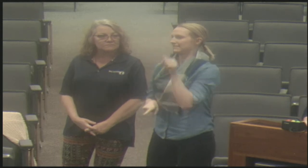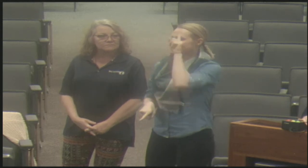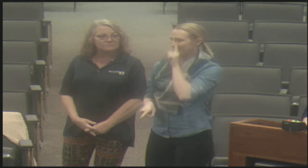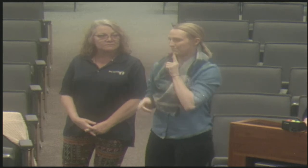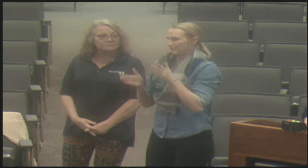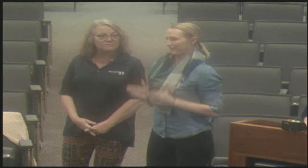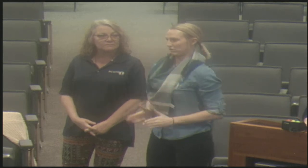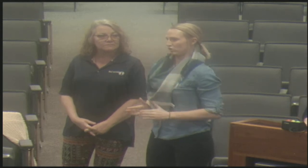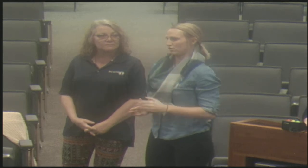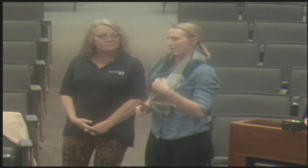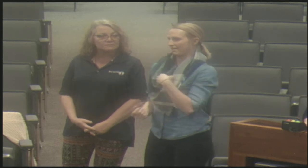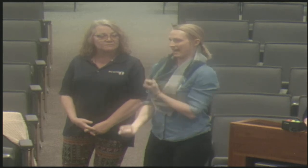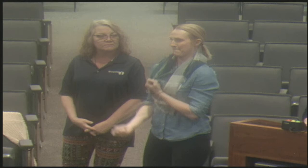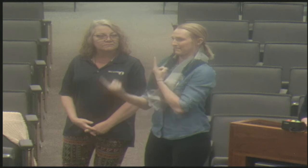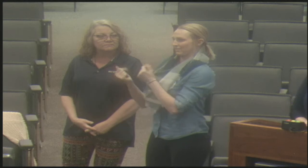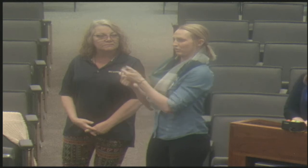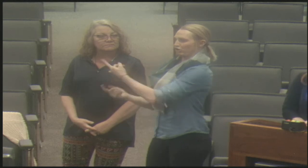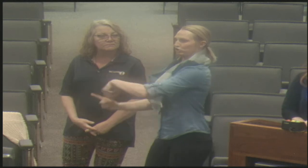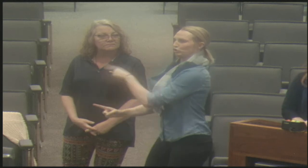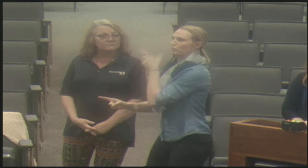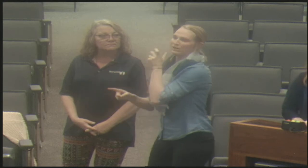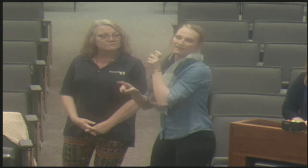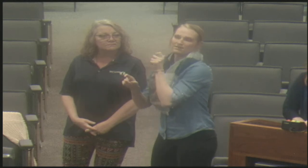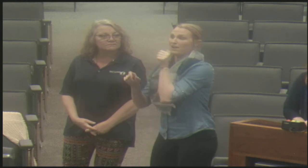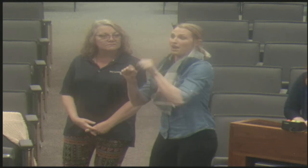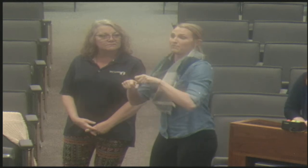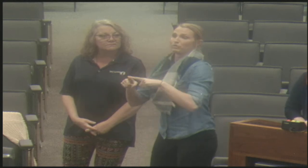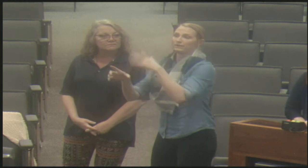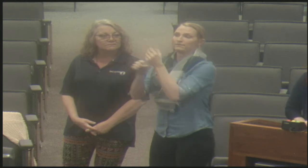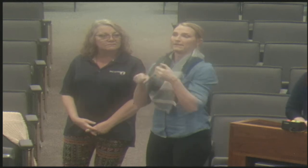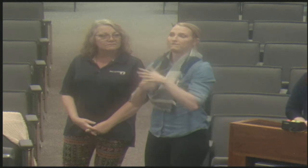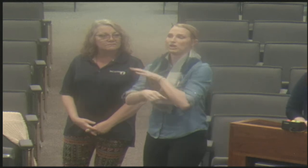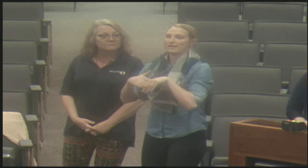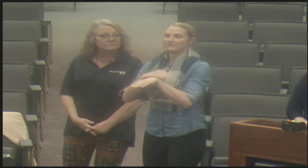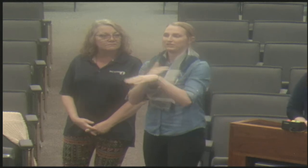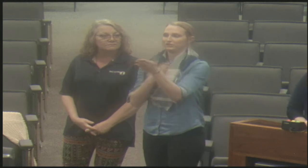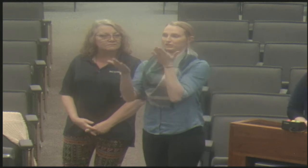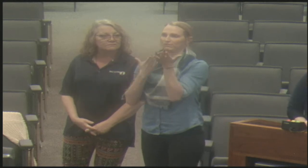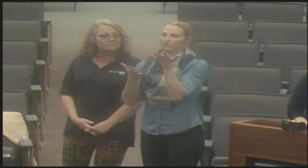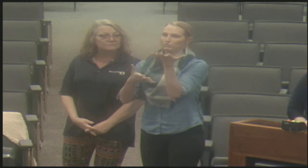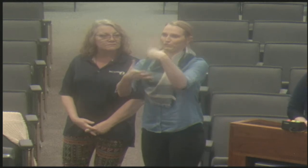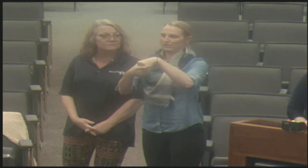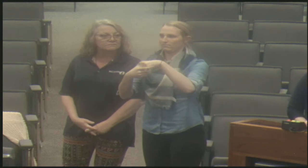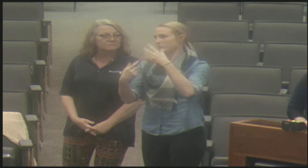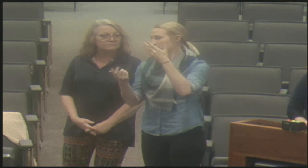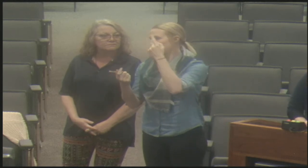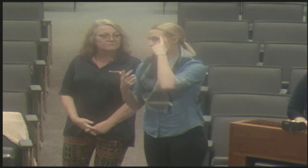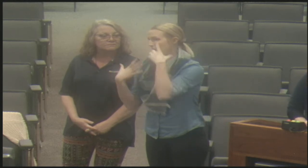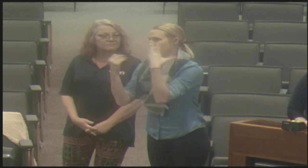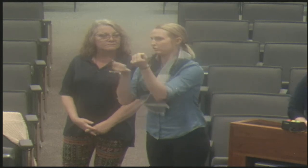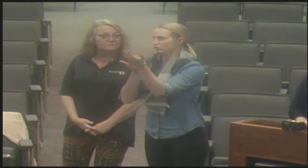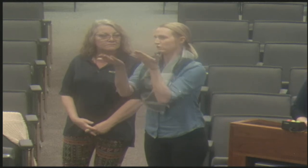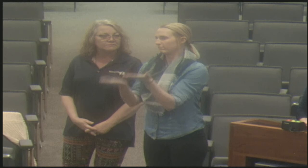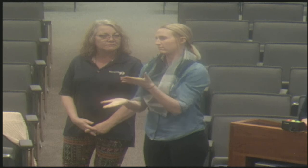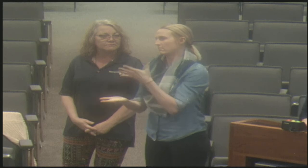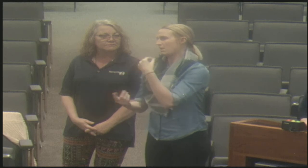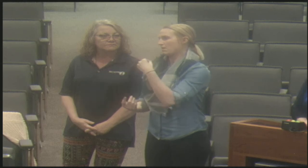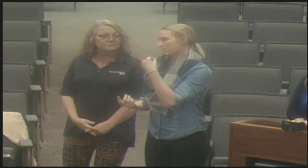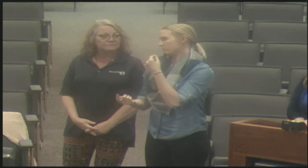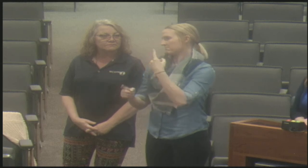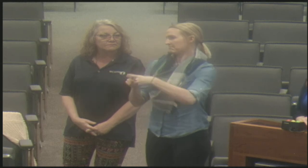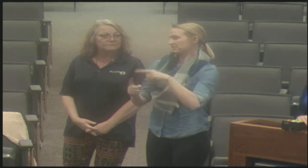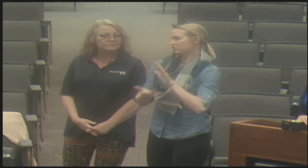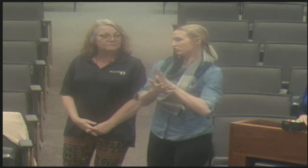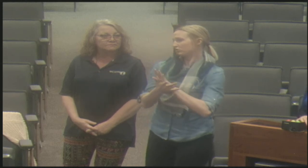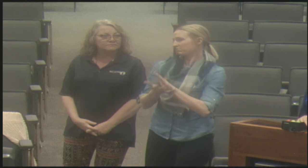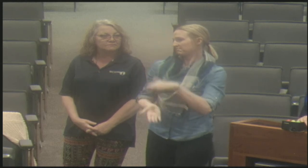experience at me as a deaf individual, um, I can understand. Um, I have that empathetic, um, ability to,